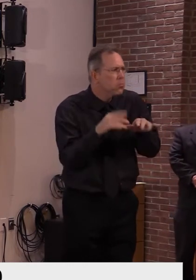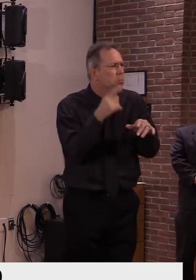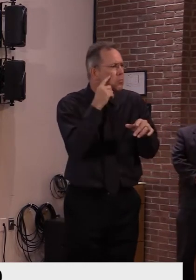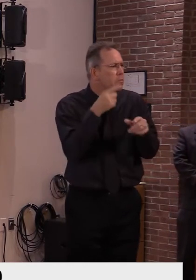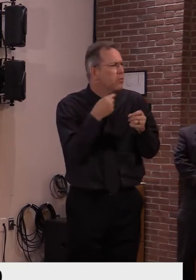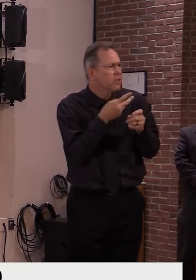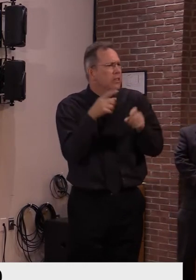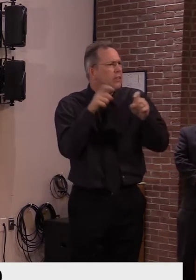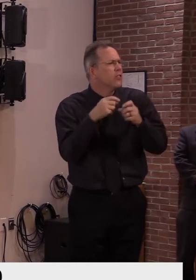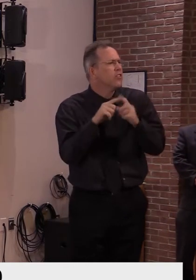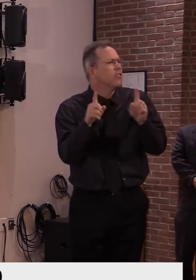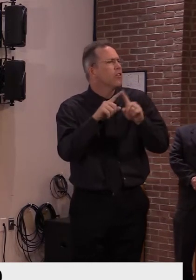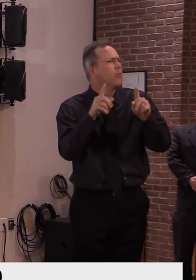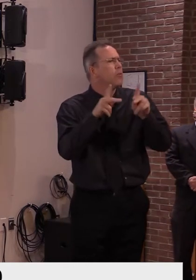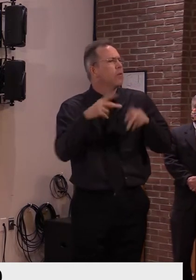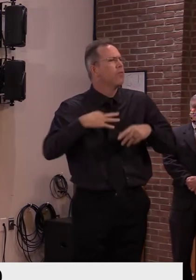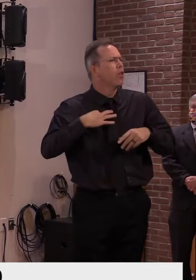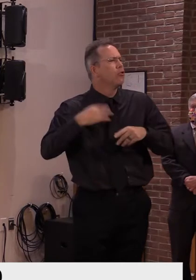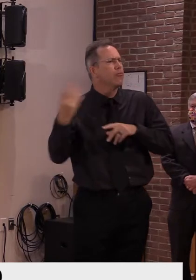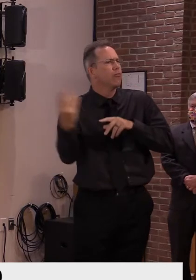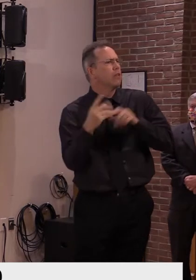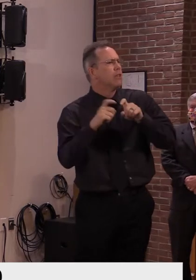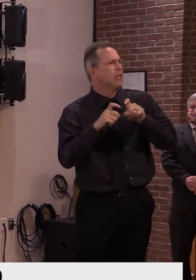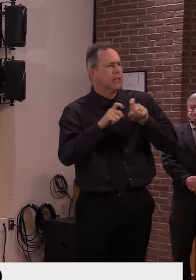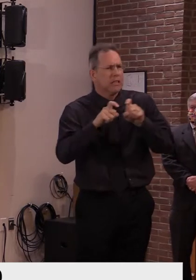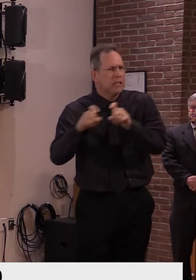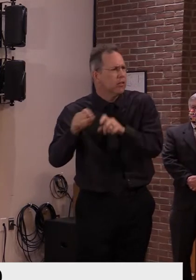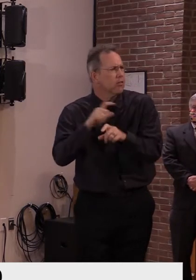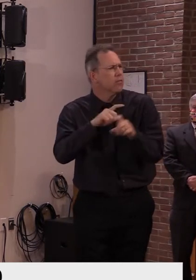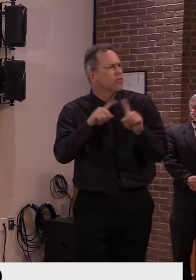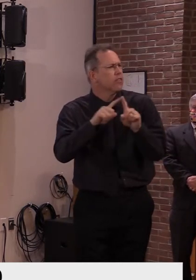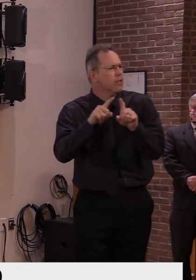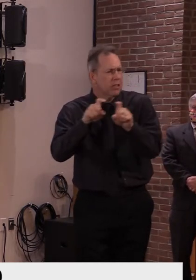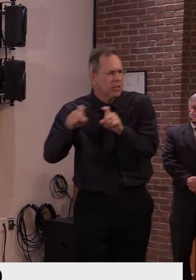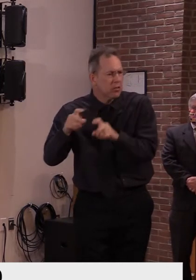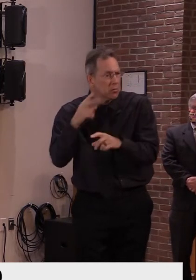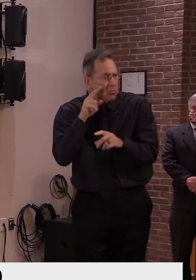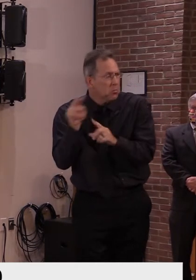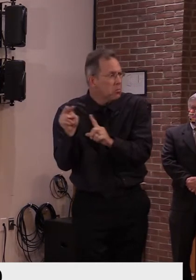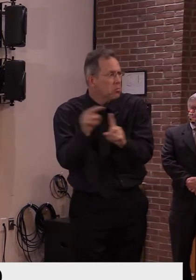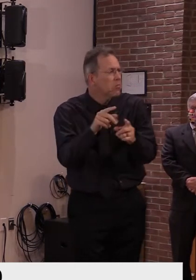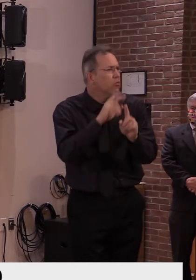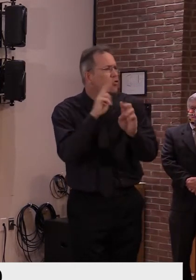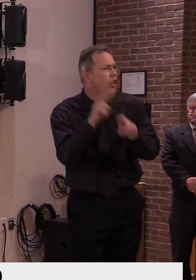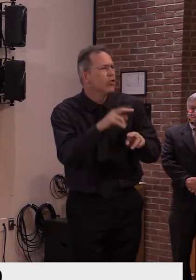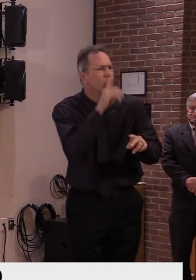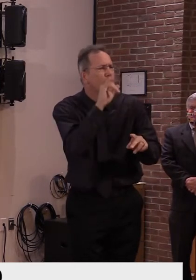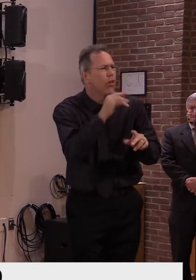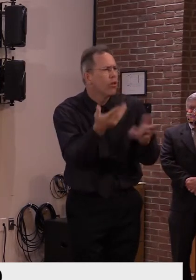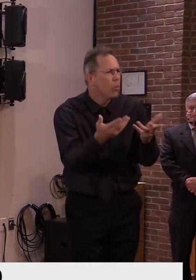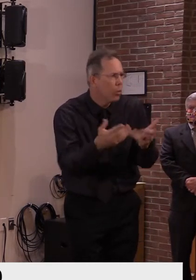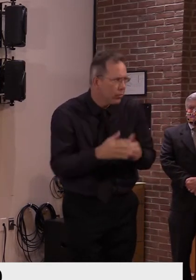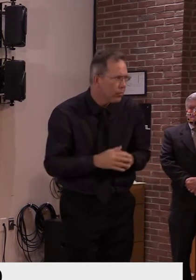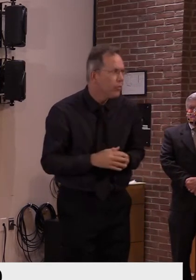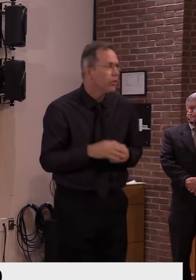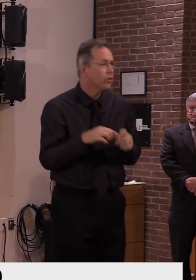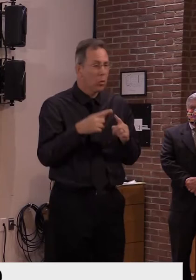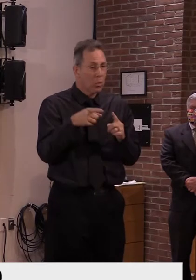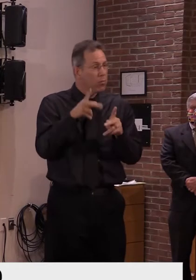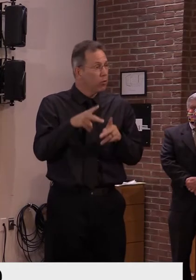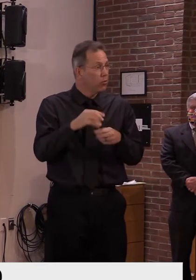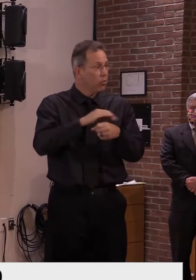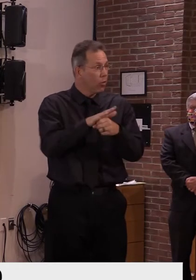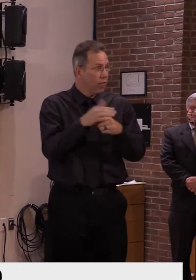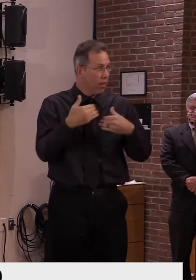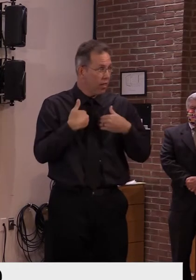followed for up to two years and the vaccine study is designed to prevent illness from the vaccine. The study itself will have 30